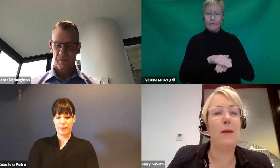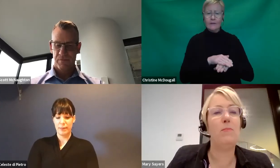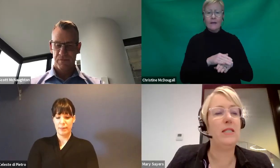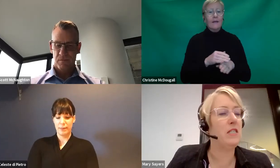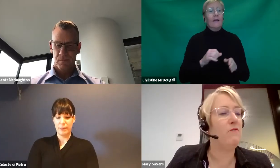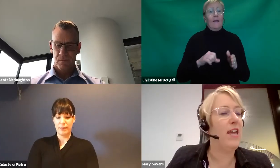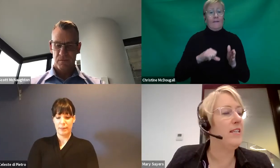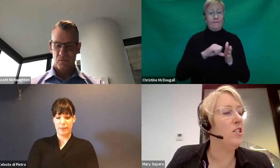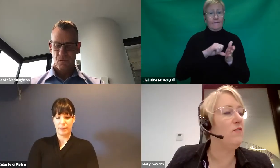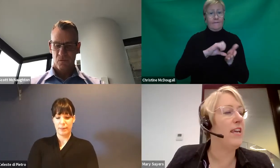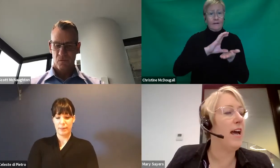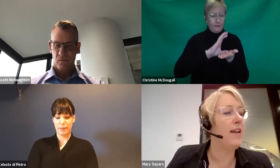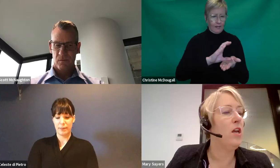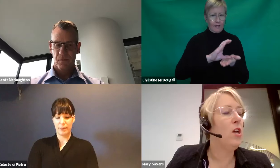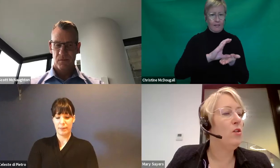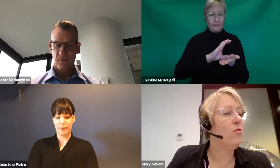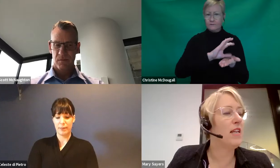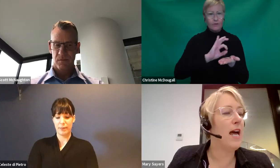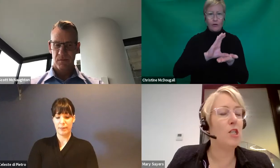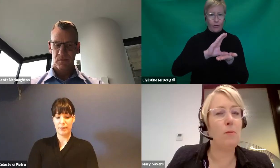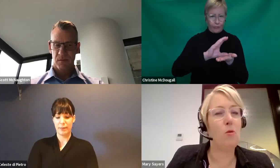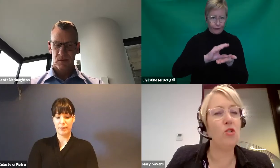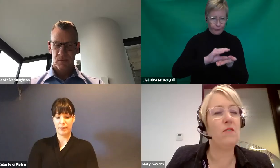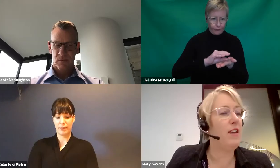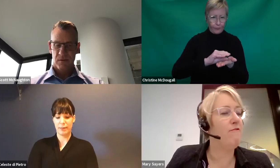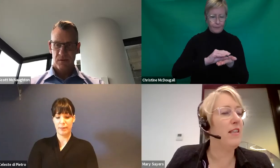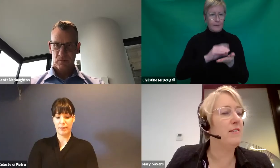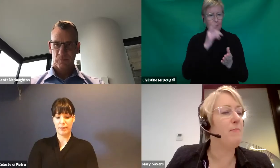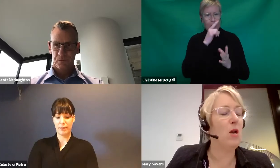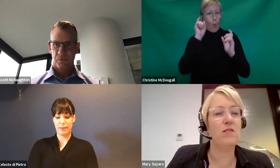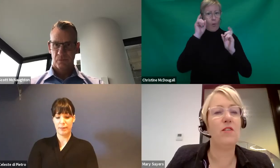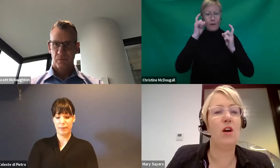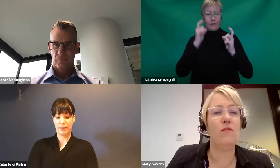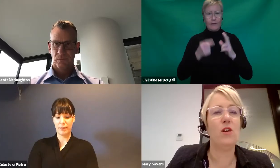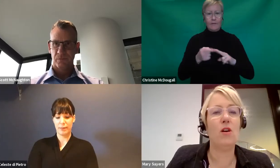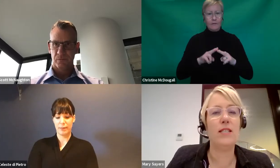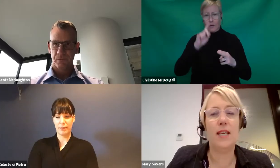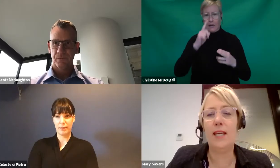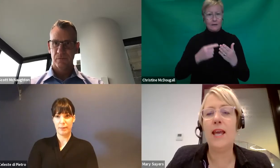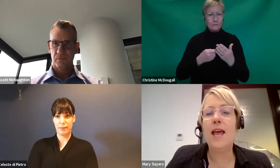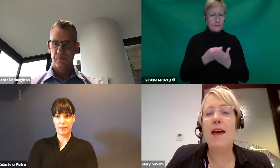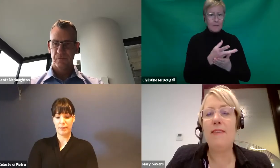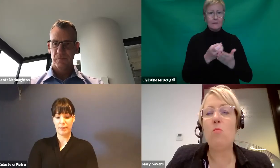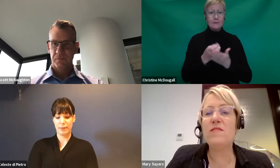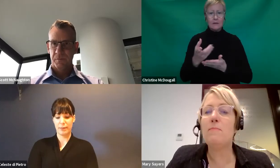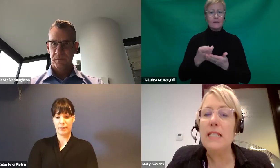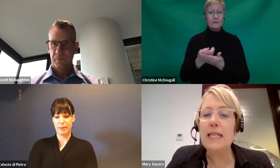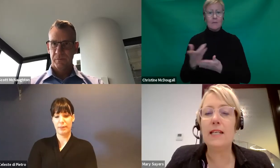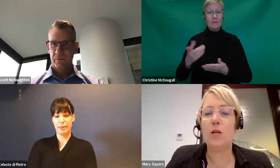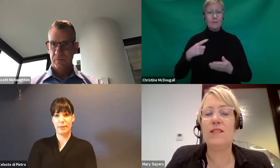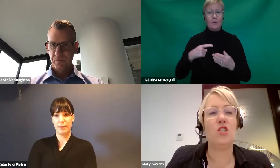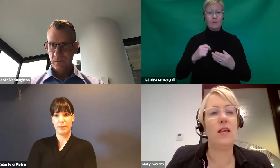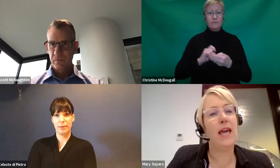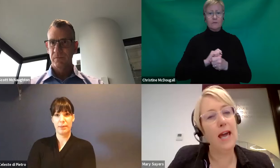will people be disadvantaged if they can't use a large proportion of their funds because of COVID-19. And there was a